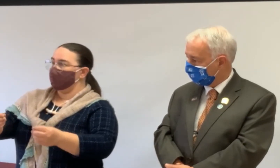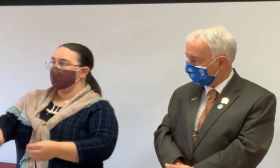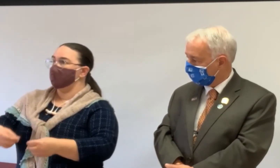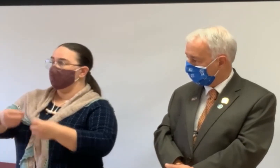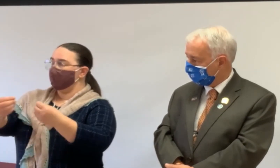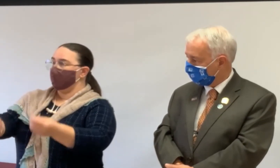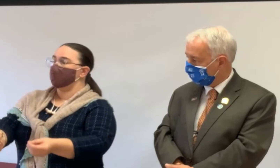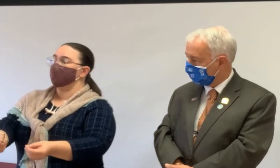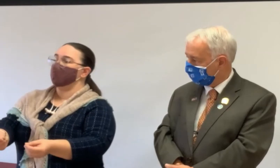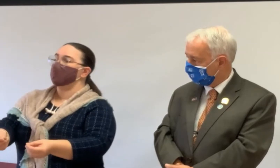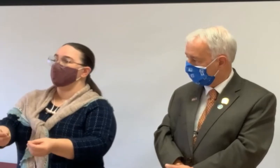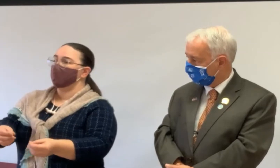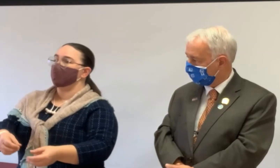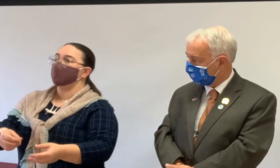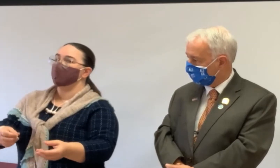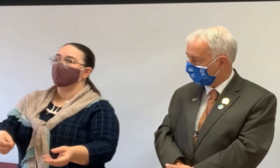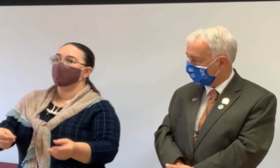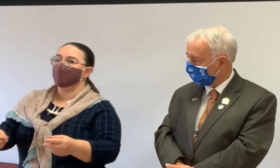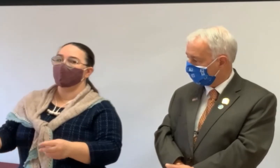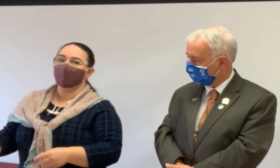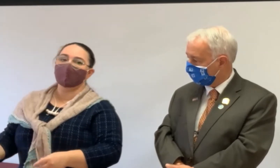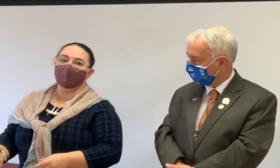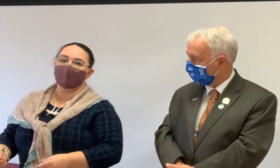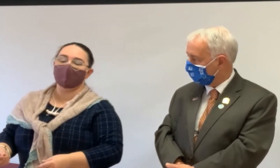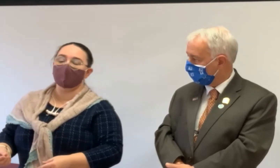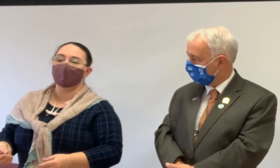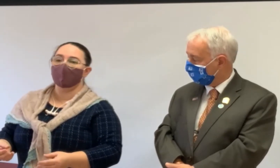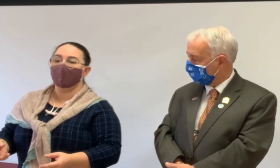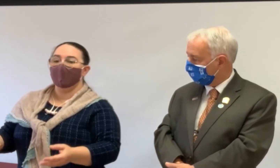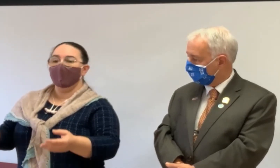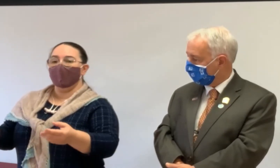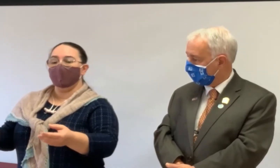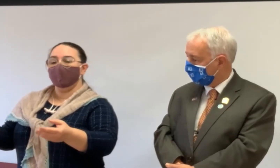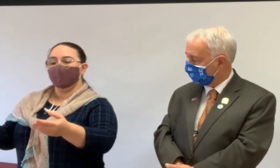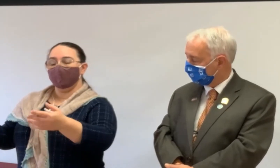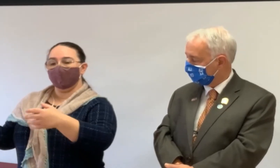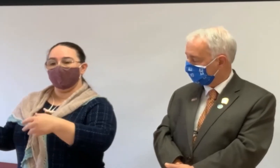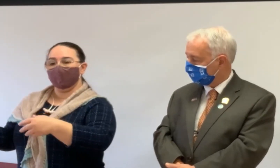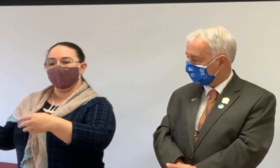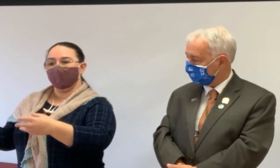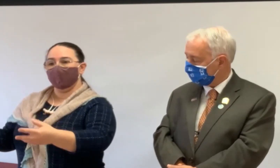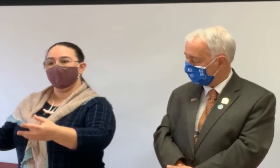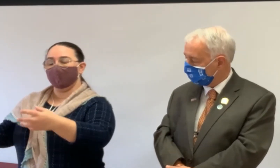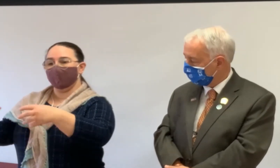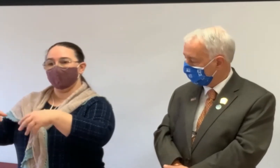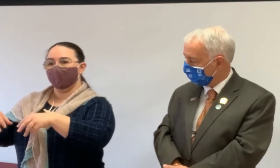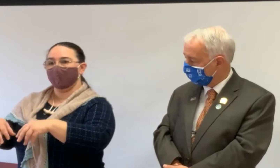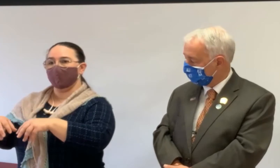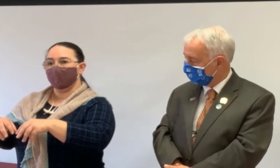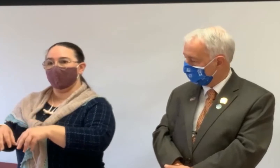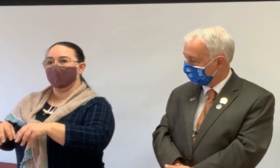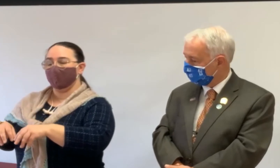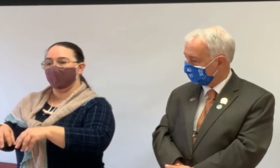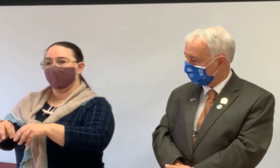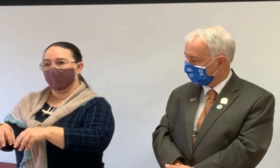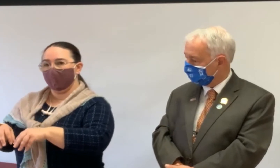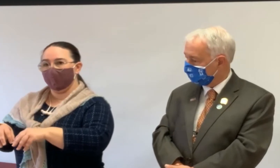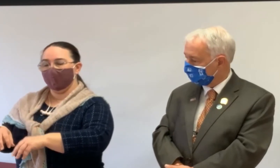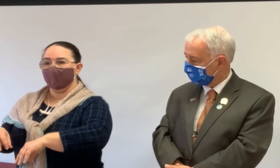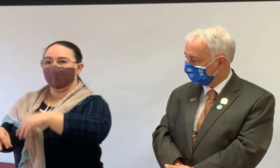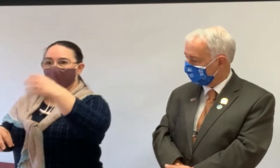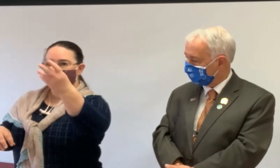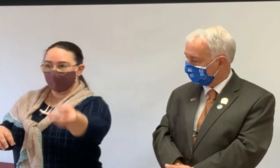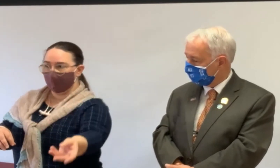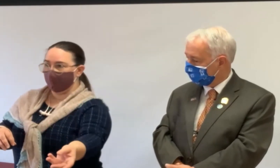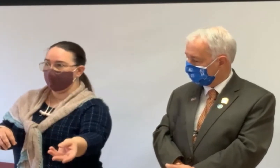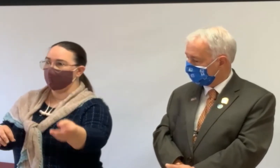goal to move and to find something else, you could use a reverse mortgage to do that. And you could do that, you could use that reverse mortgage on a property you own now